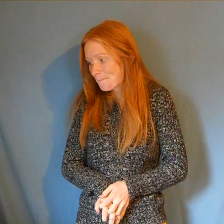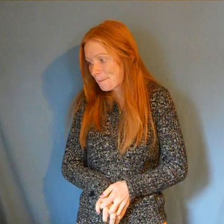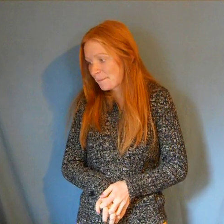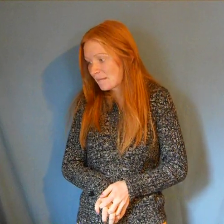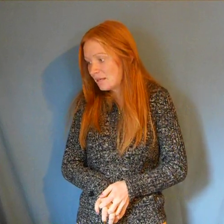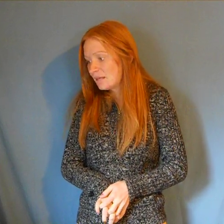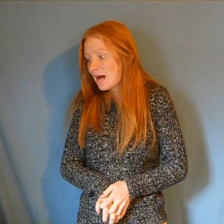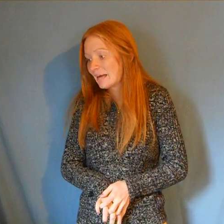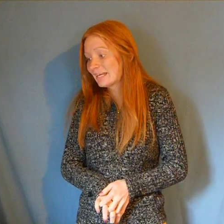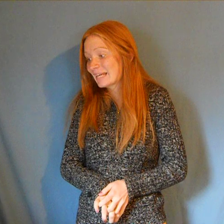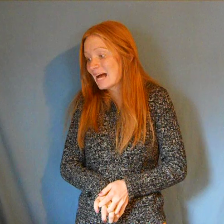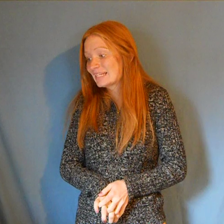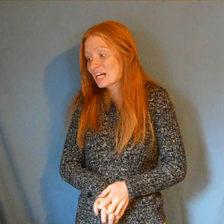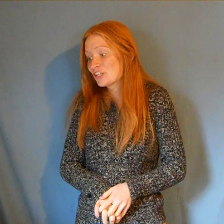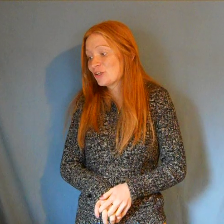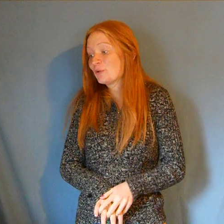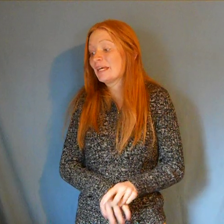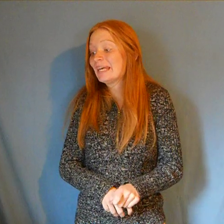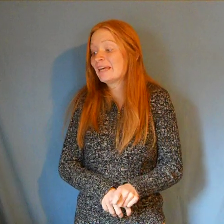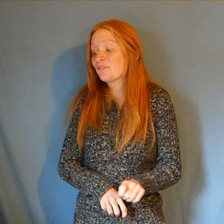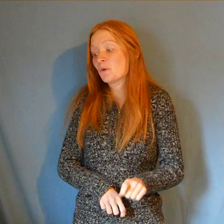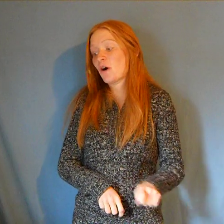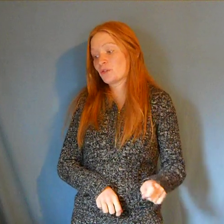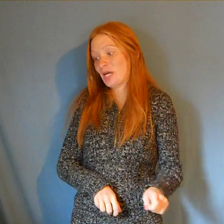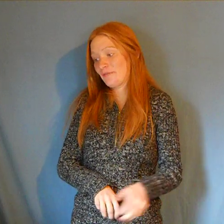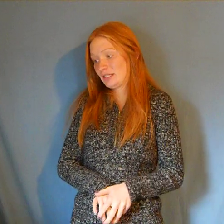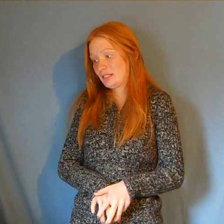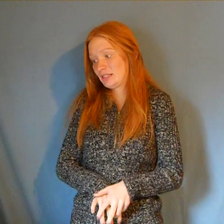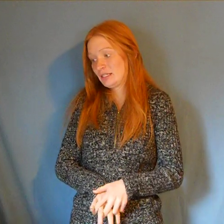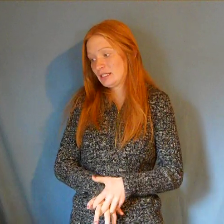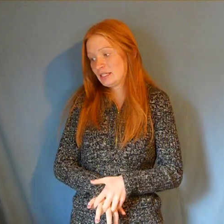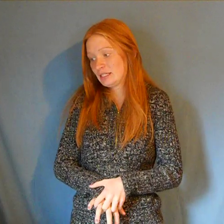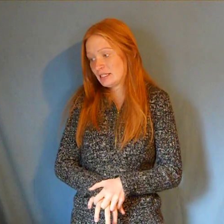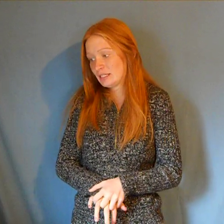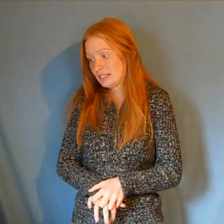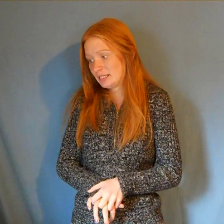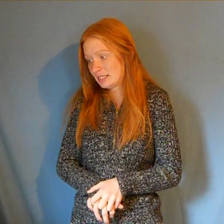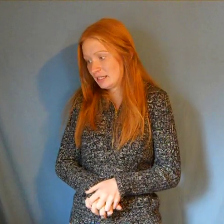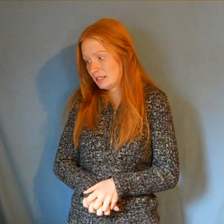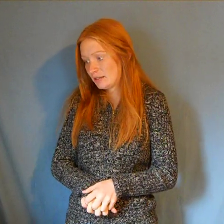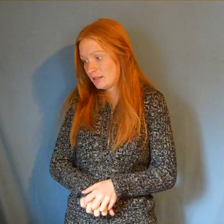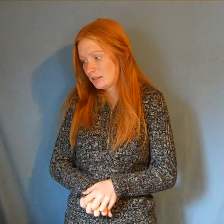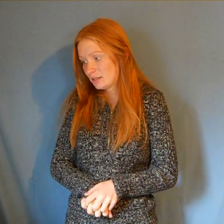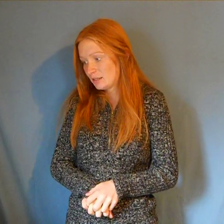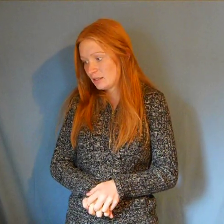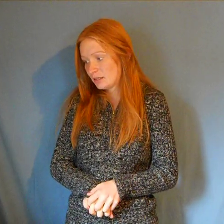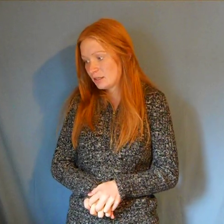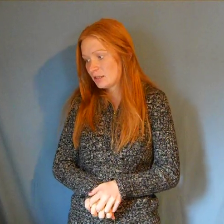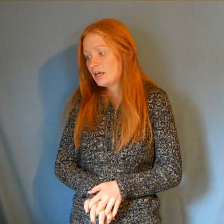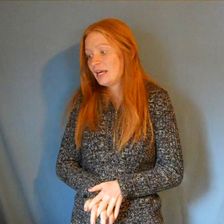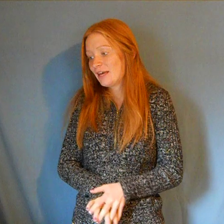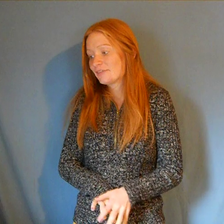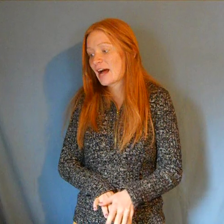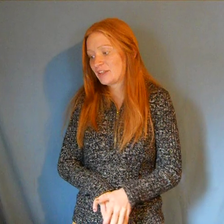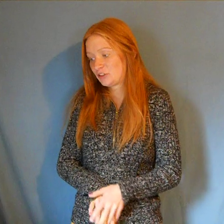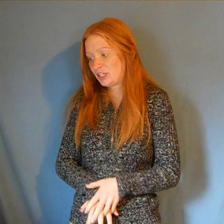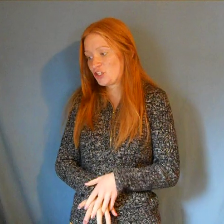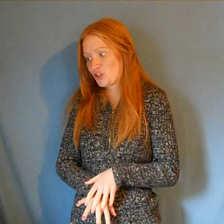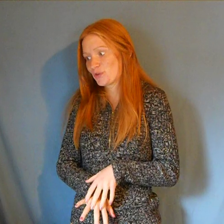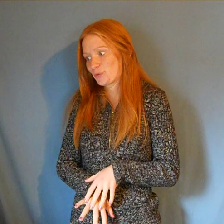Yes. I can contact you if you also have a TTD. If not, then you need to use the